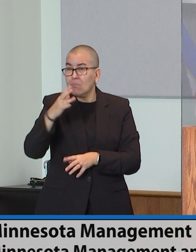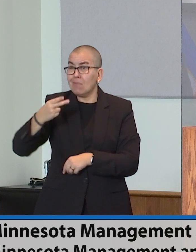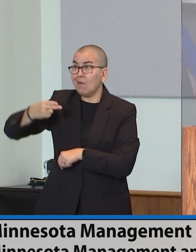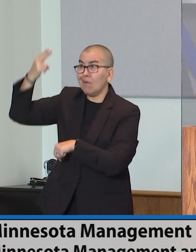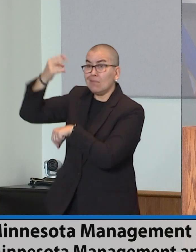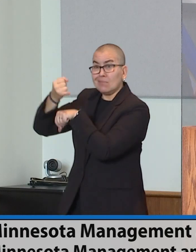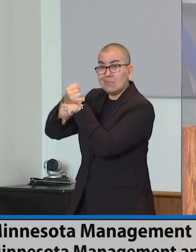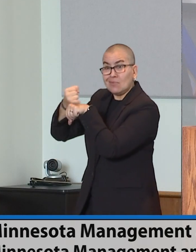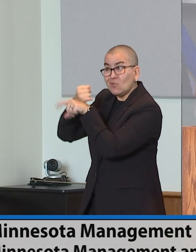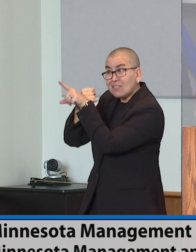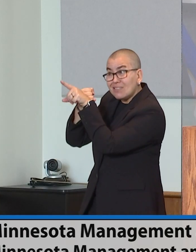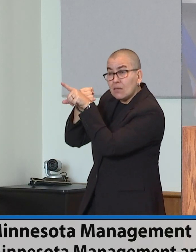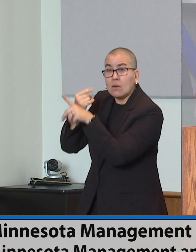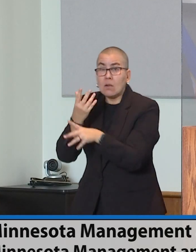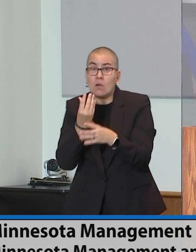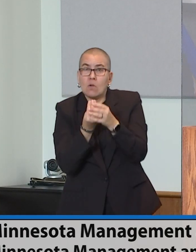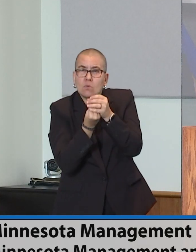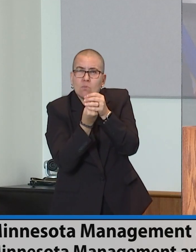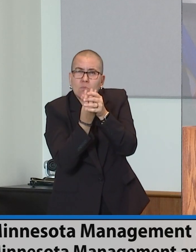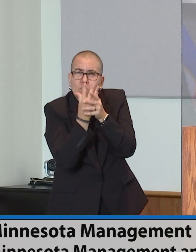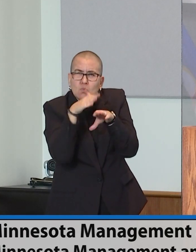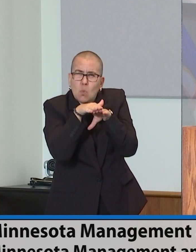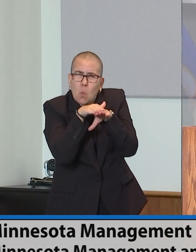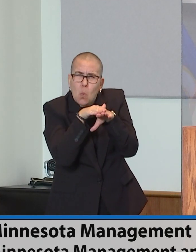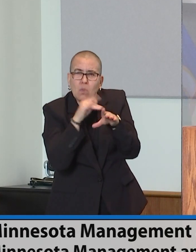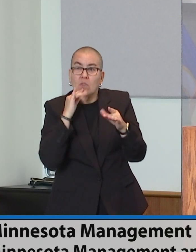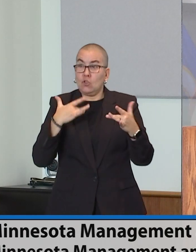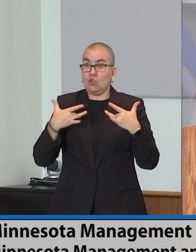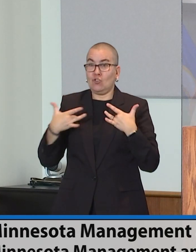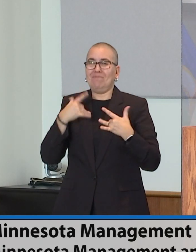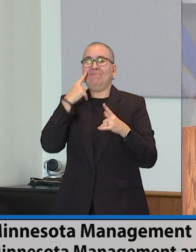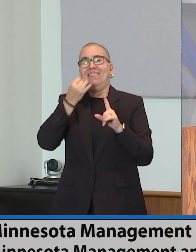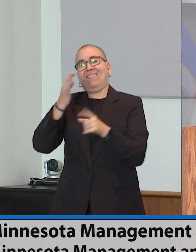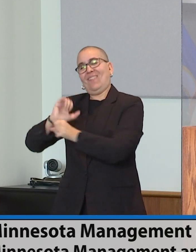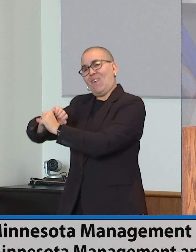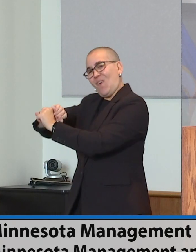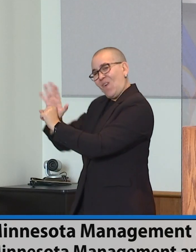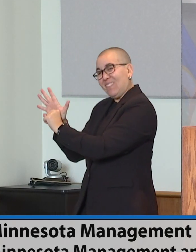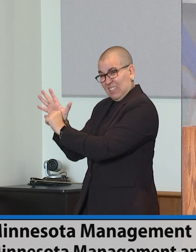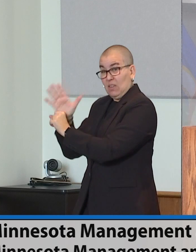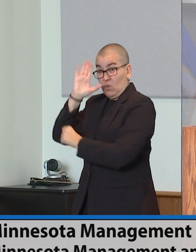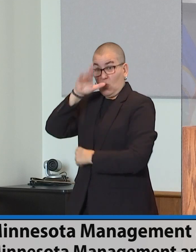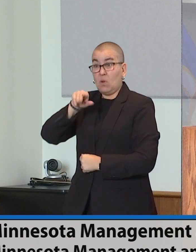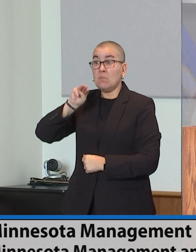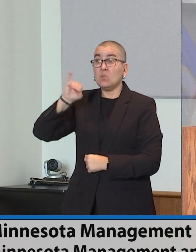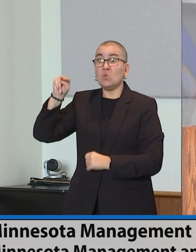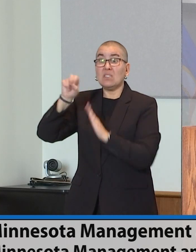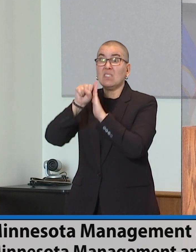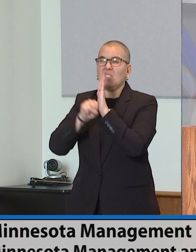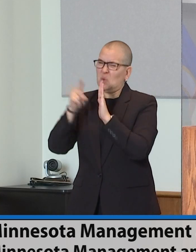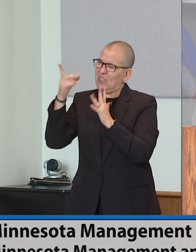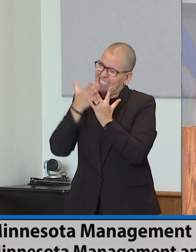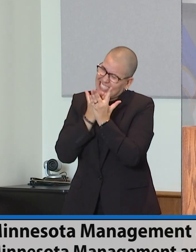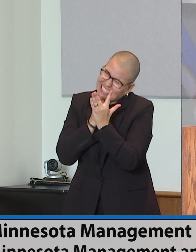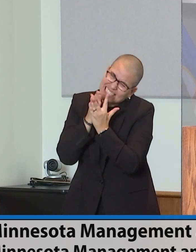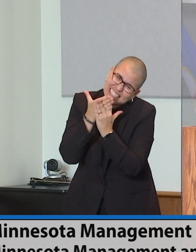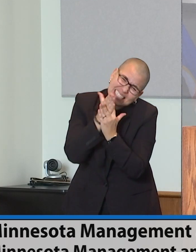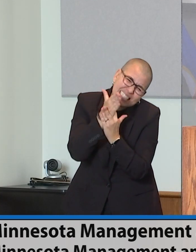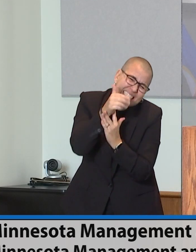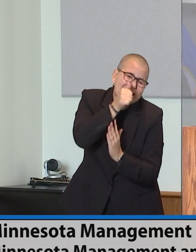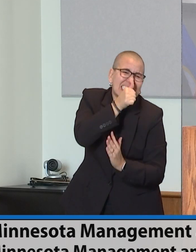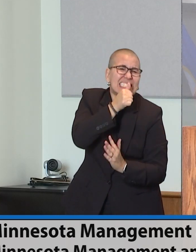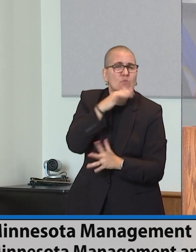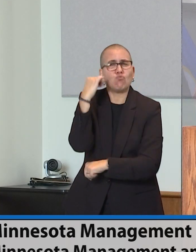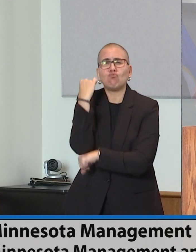continued concerns around COVID, Minnesota remains resilient and our budget outlook bright. While the bulk of